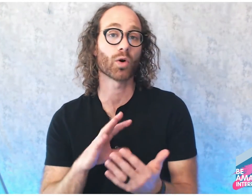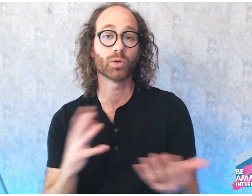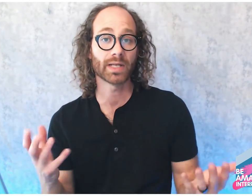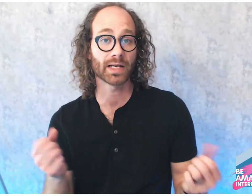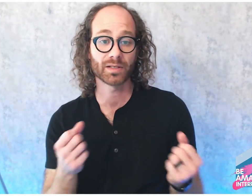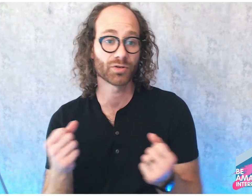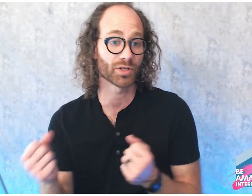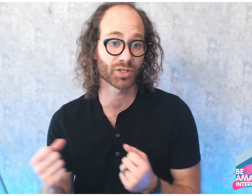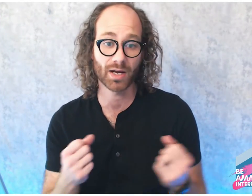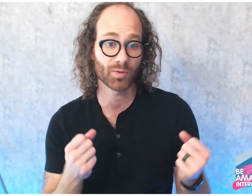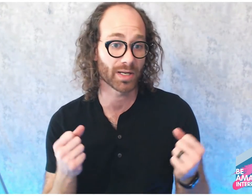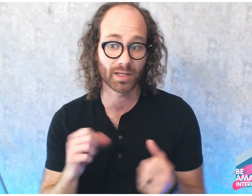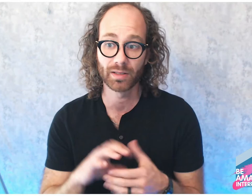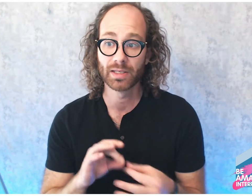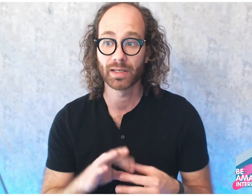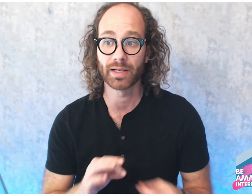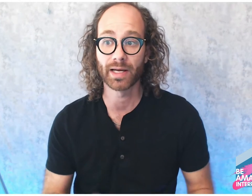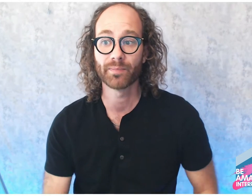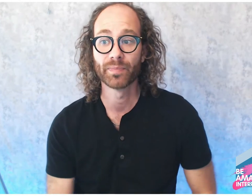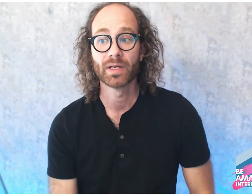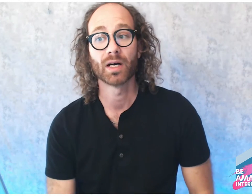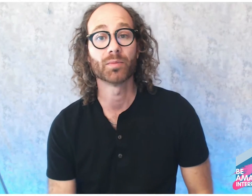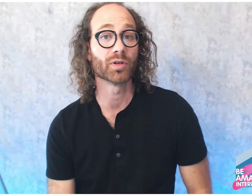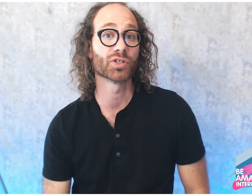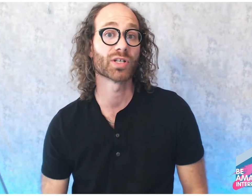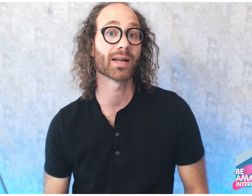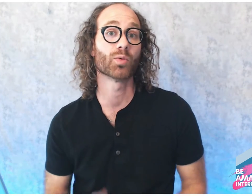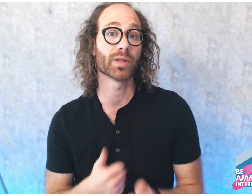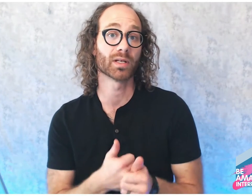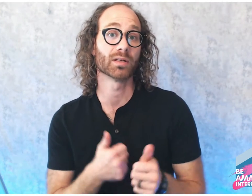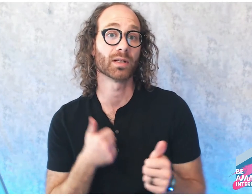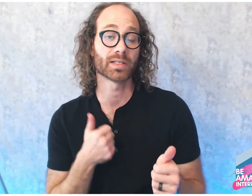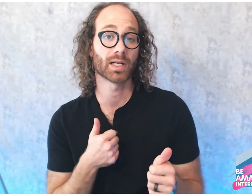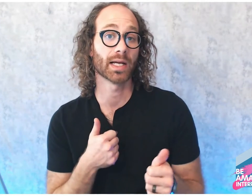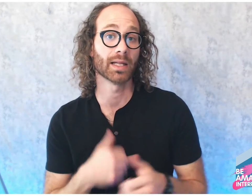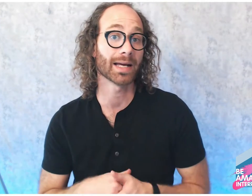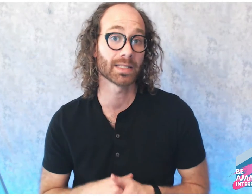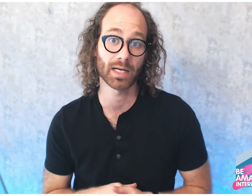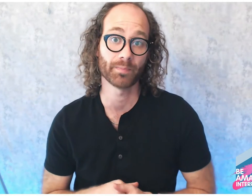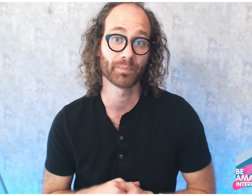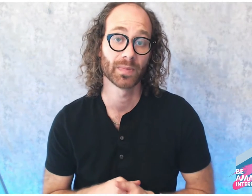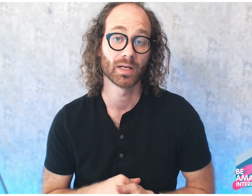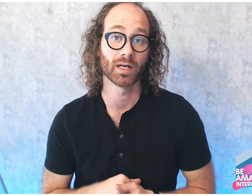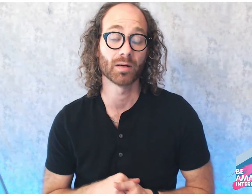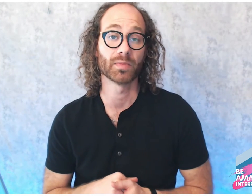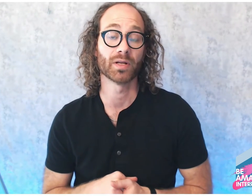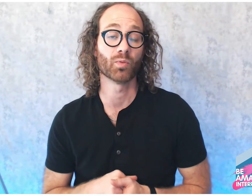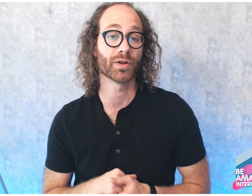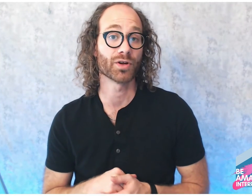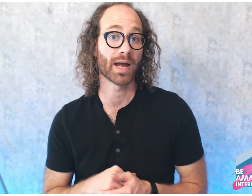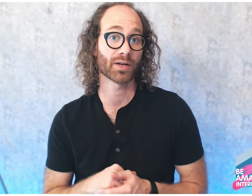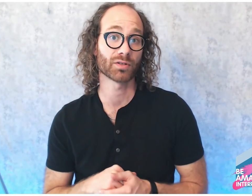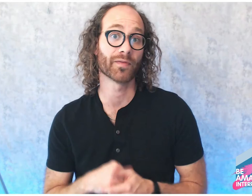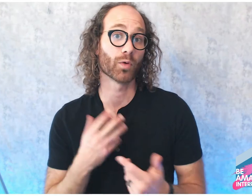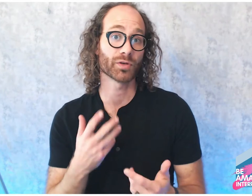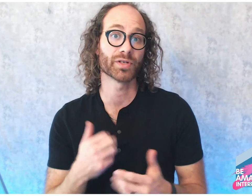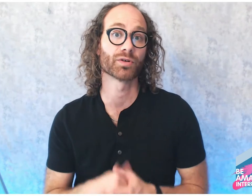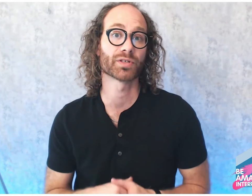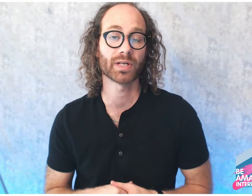text and you're just shadowing it like that. You can shadow with a slight lag time, where you're actually forcing yourself to